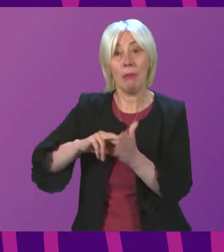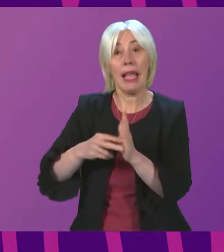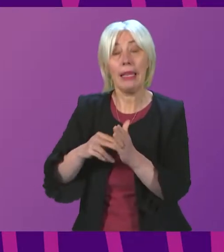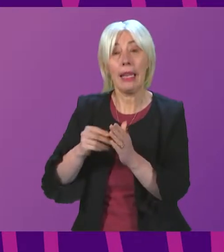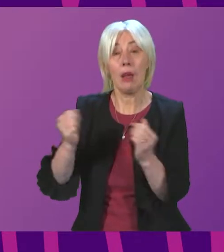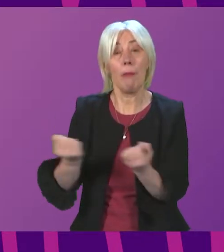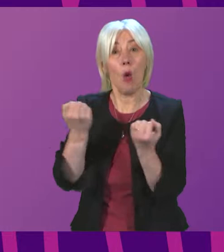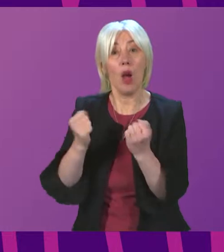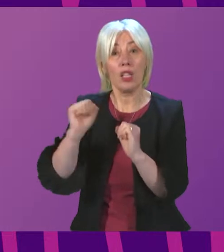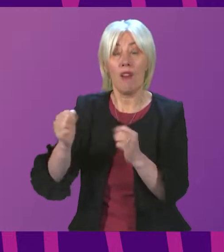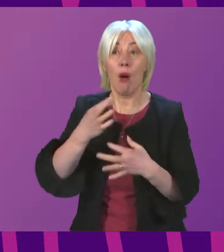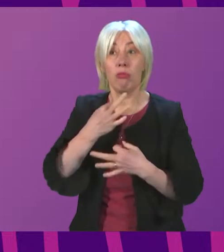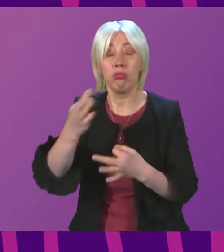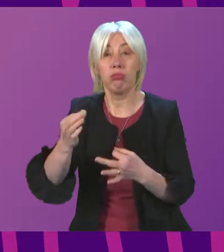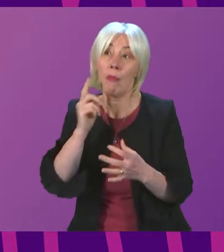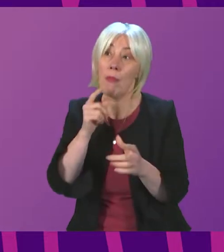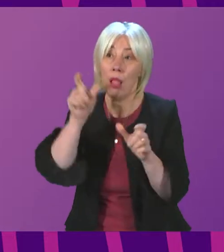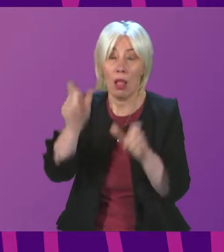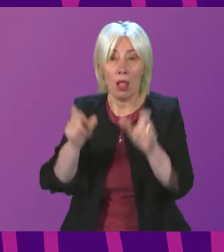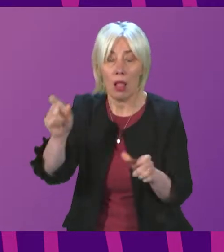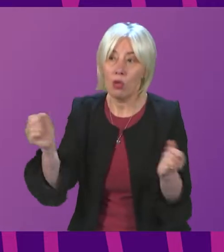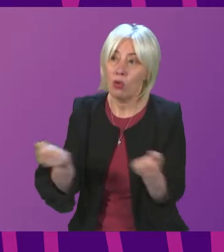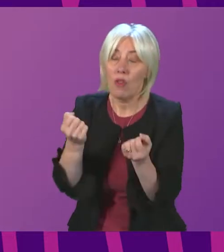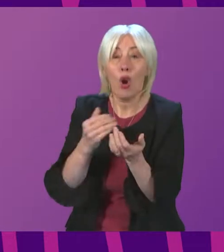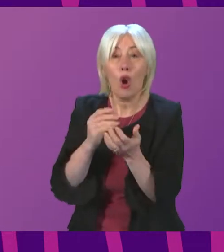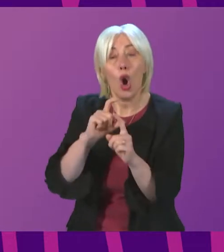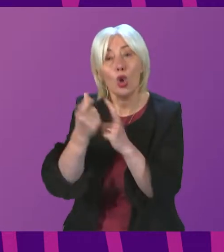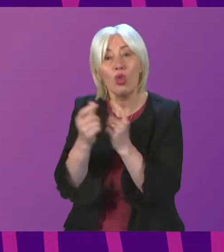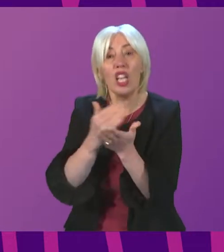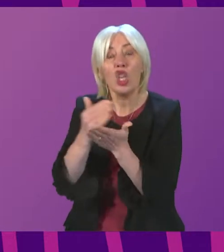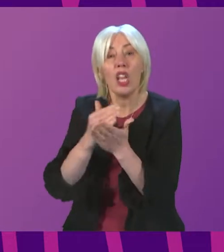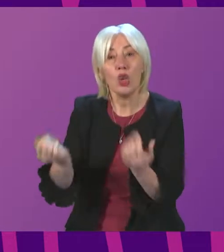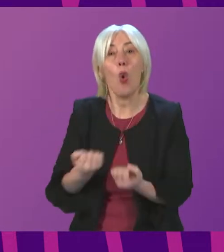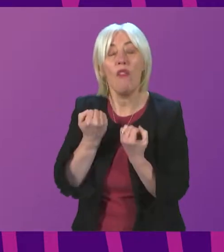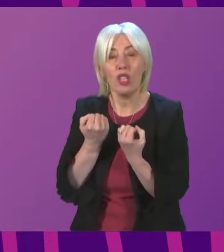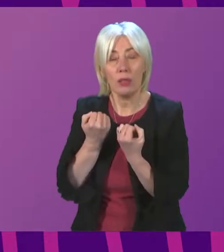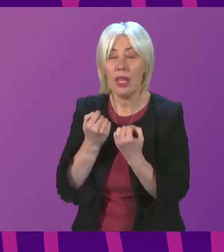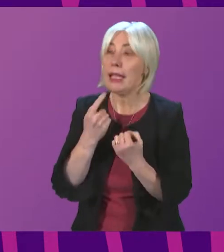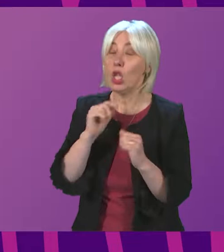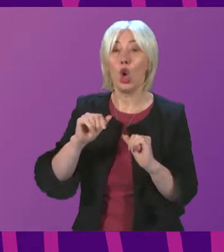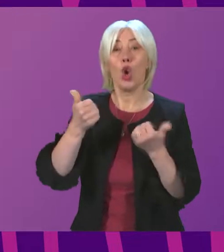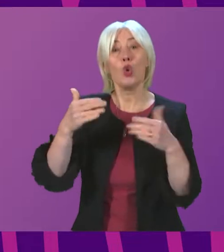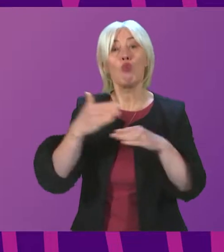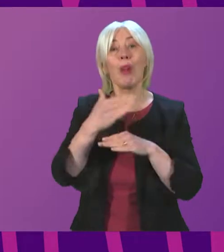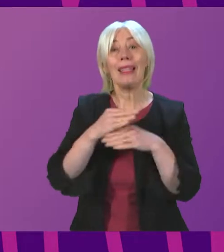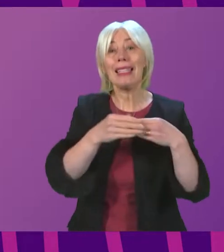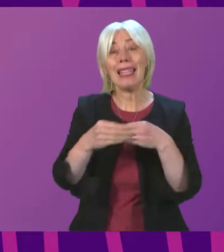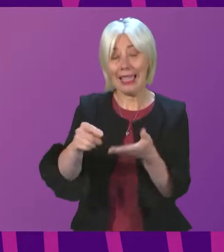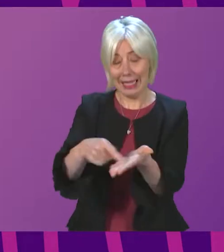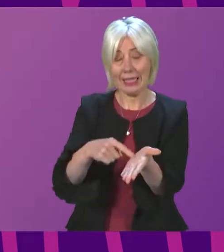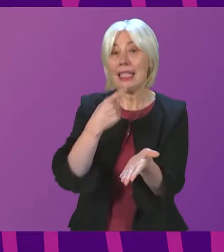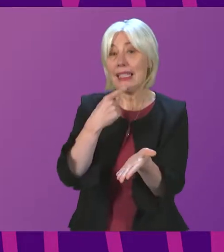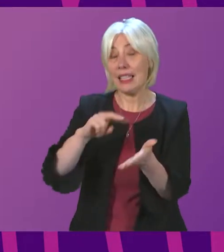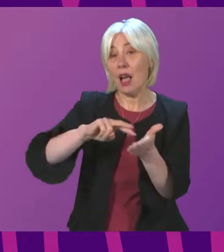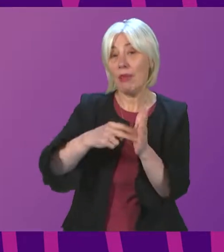for developers to offer community shared ownership the scottish government's response highlights good practice guidance which indicates that planning